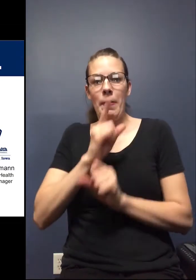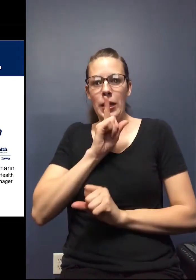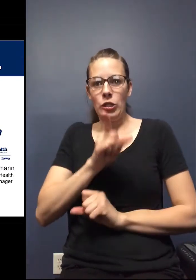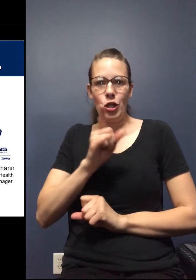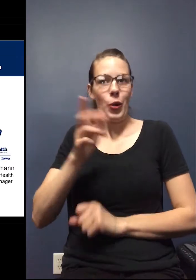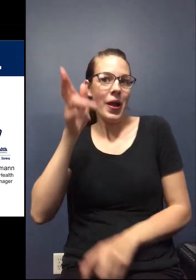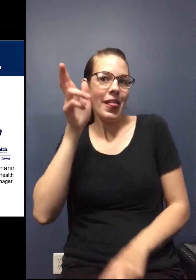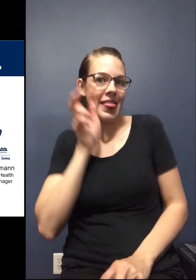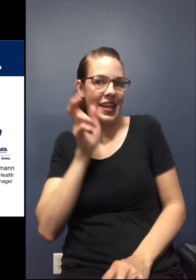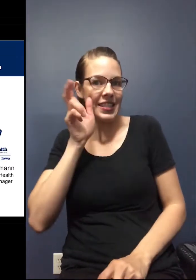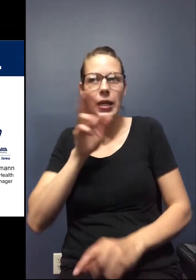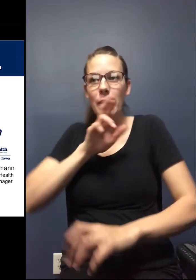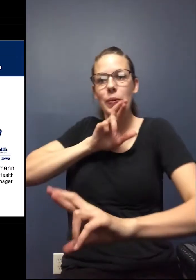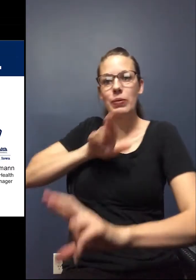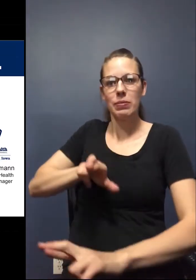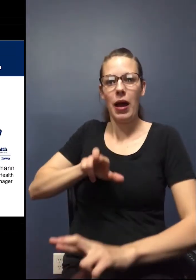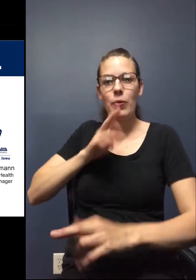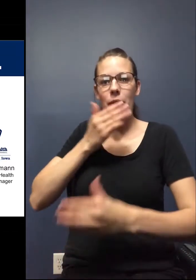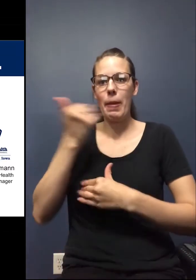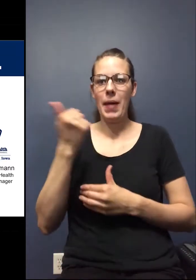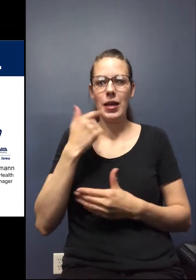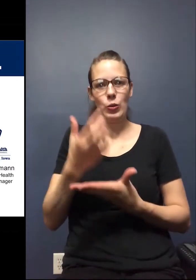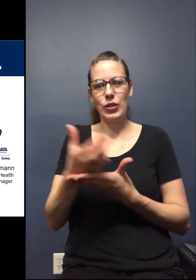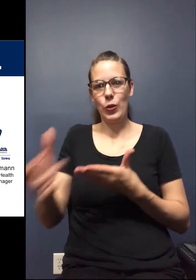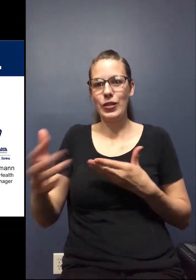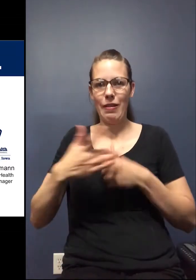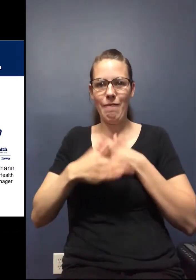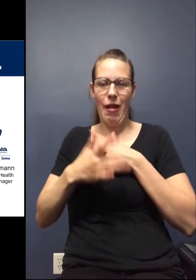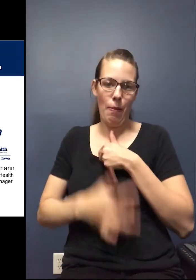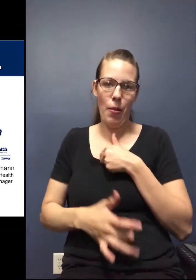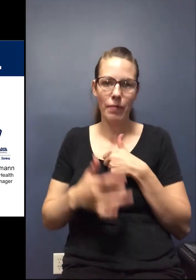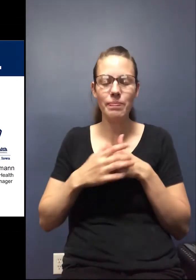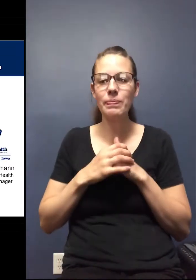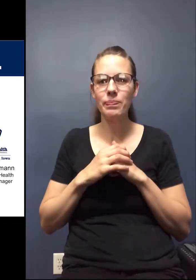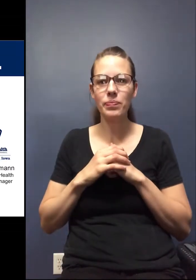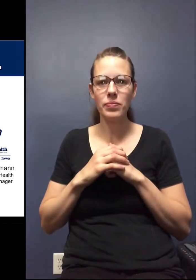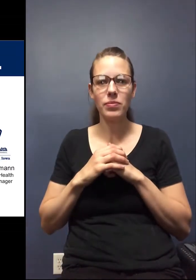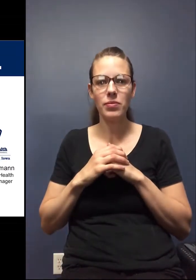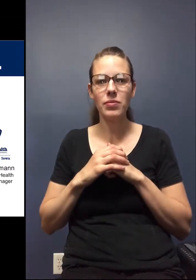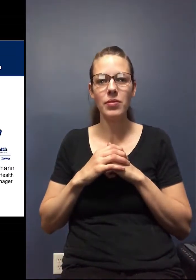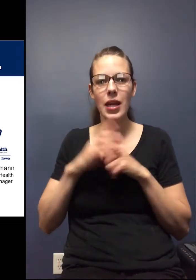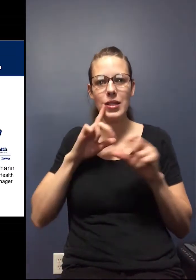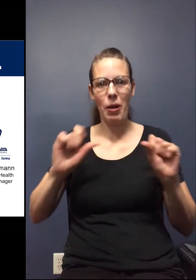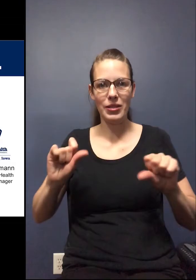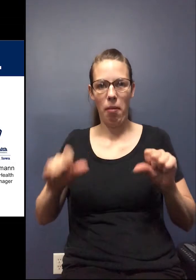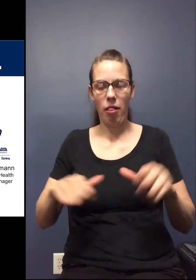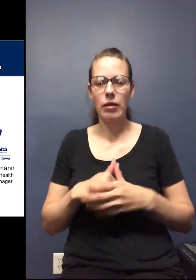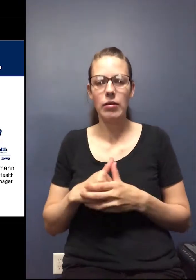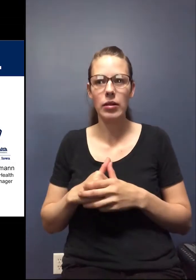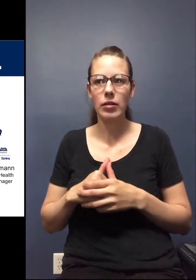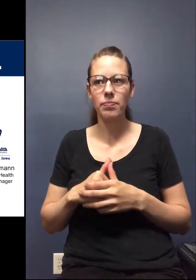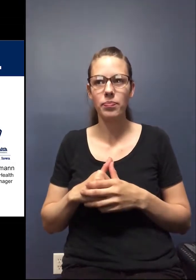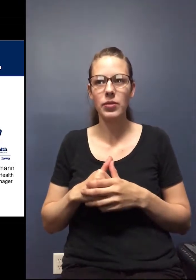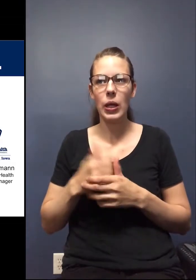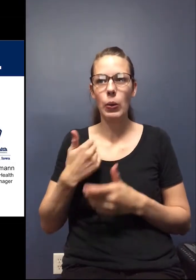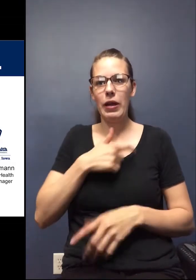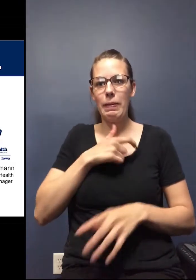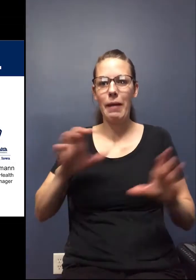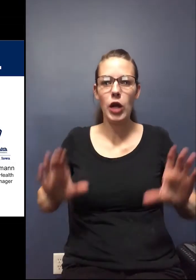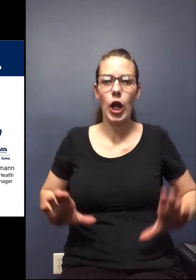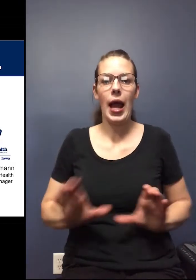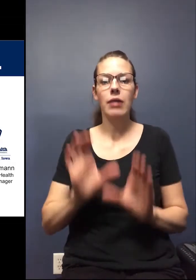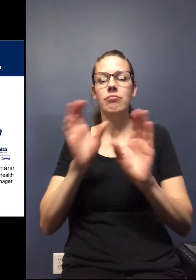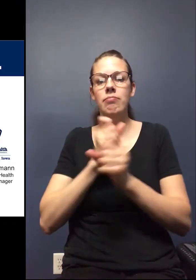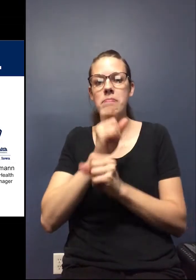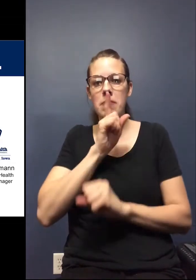make sure that we're listening and then responding with the best resources and information as as possible. So we've been very